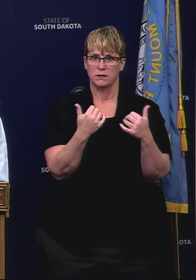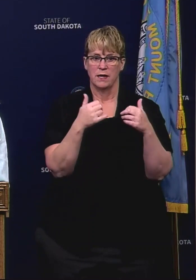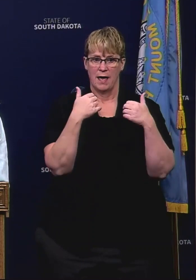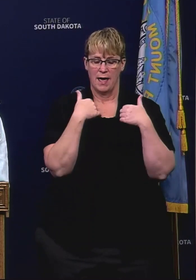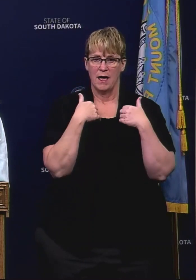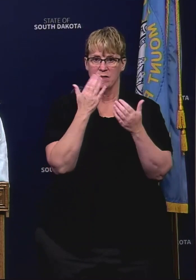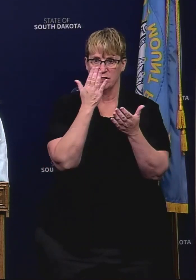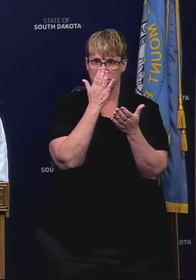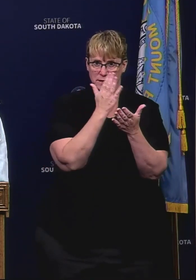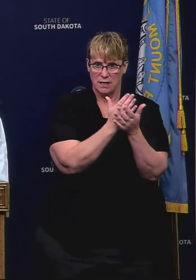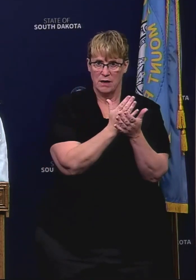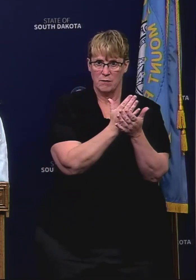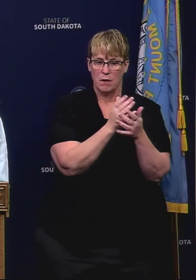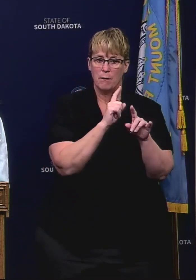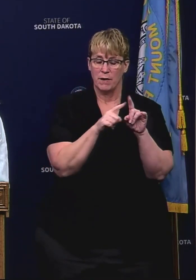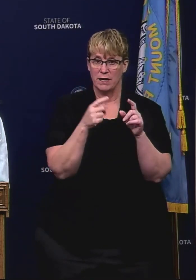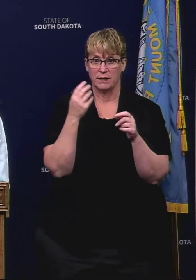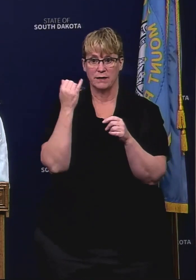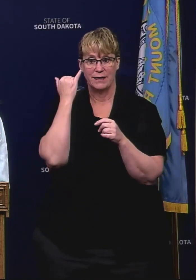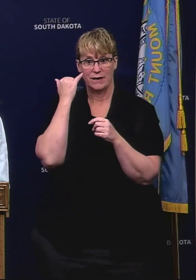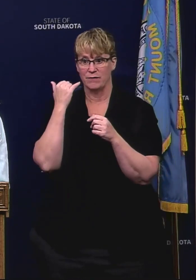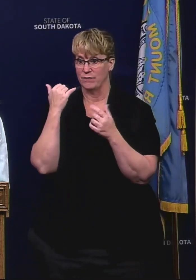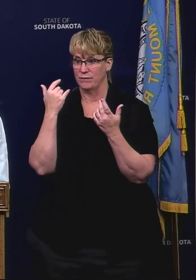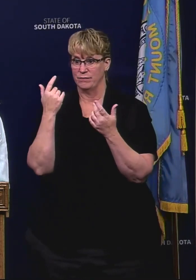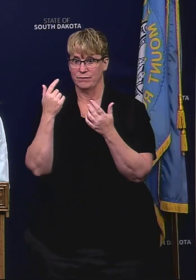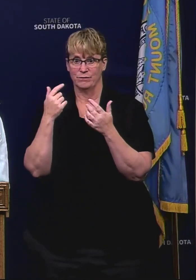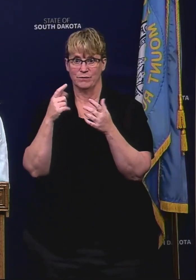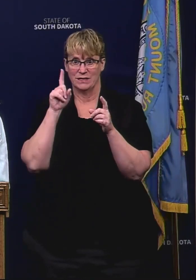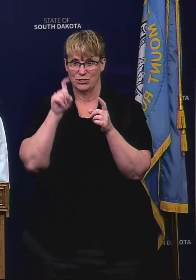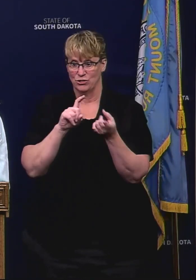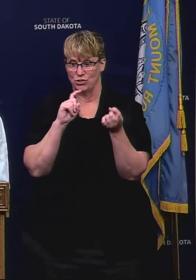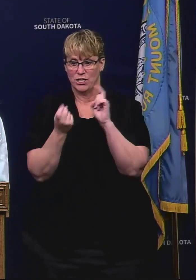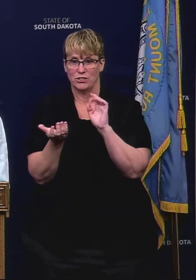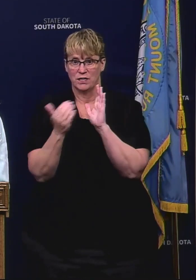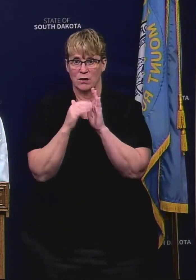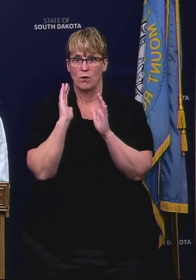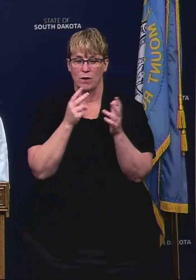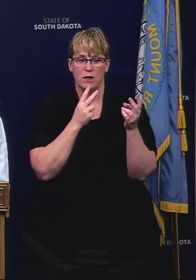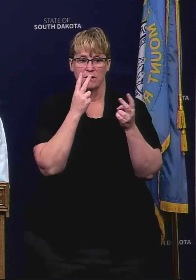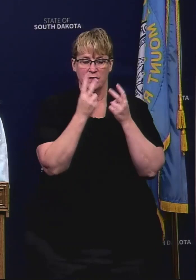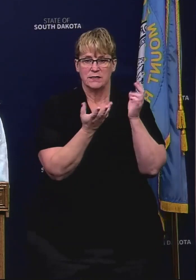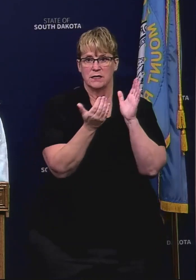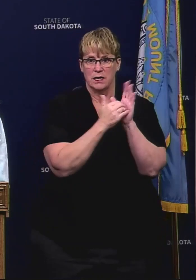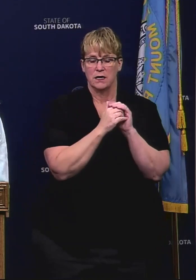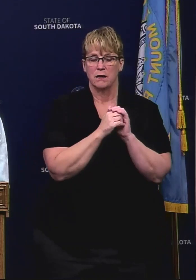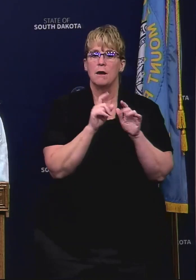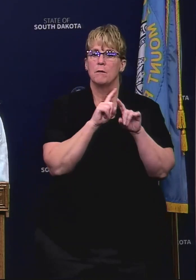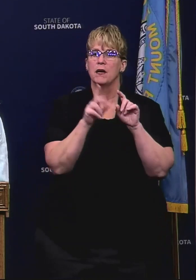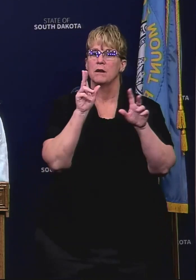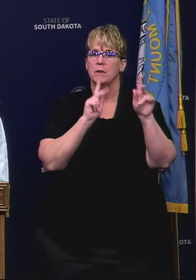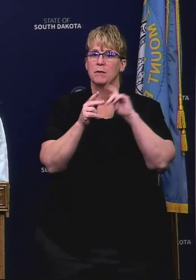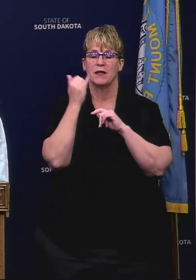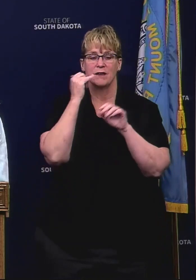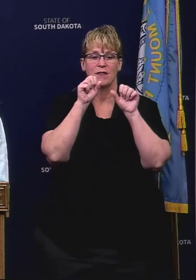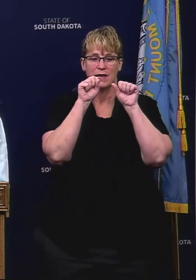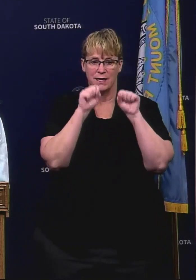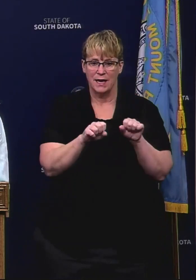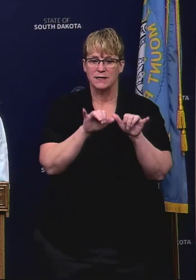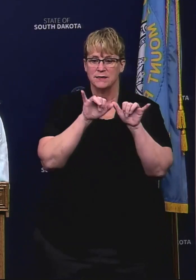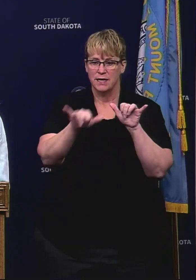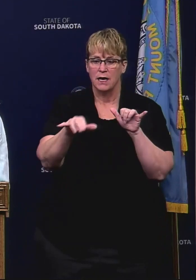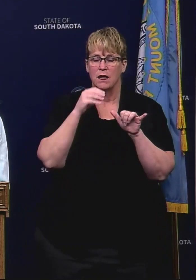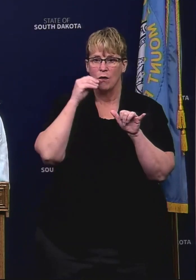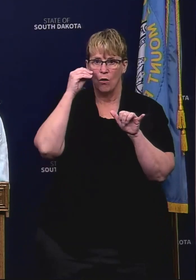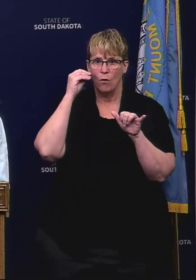lapse but if we need to revisit again in the coming days we certainly will. I want to remind those folks though that if they can stay home